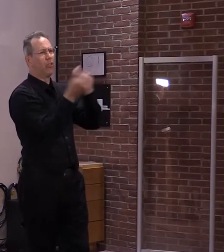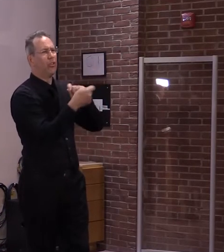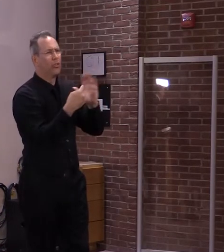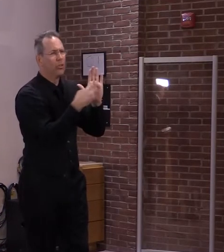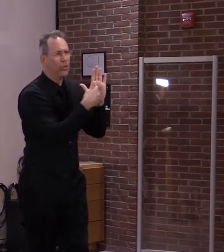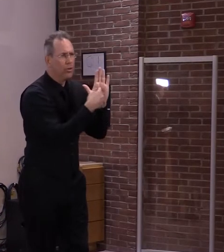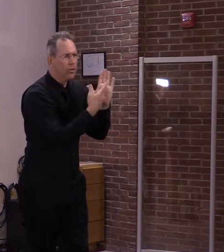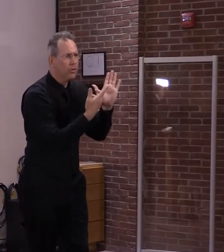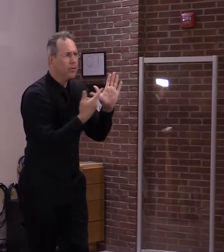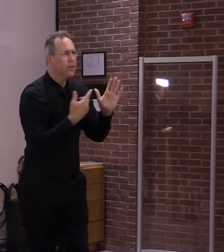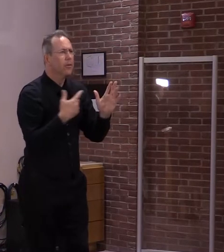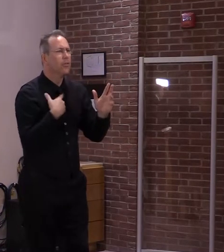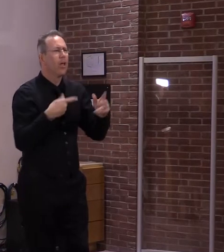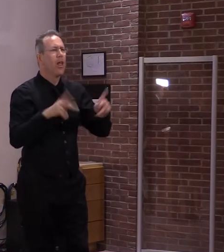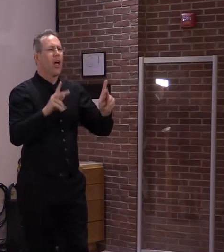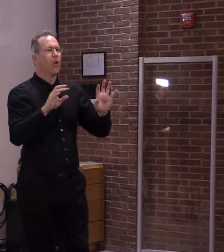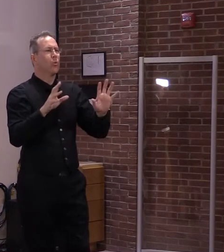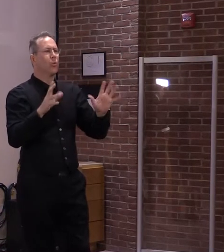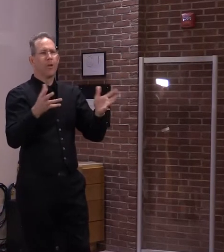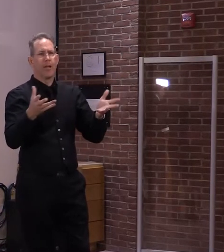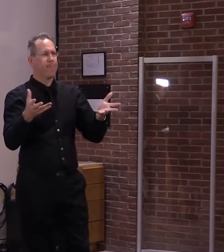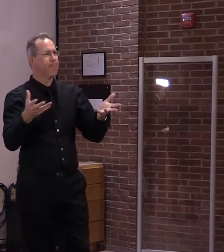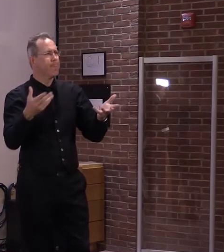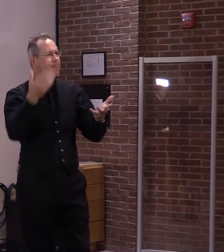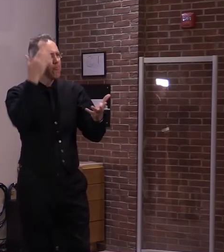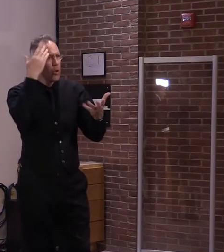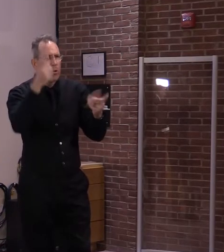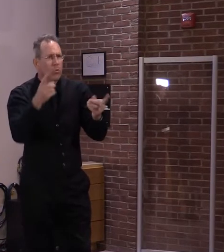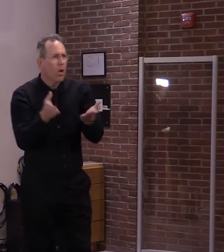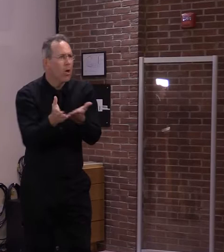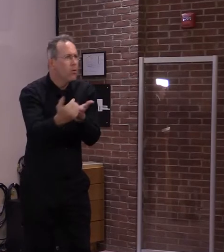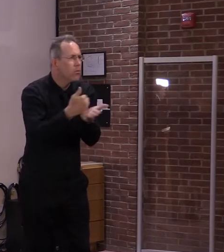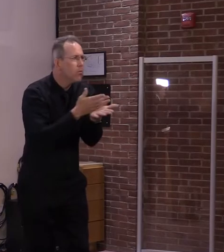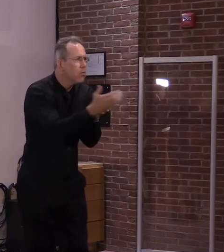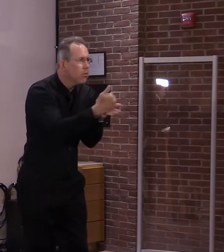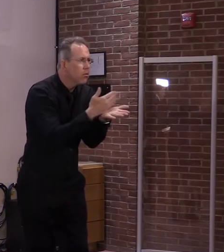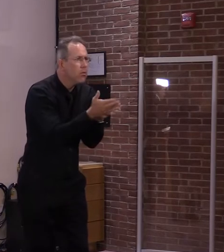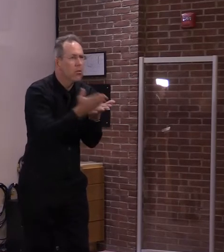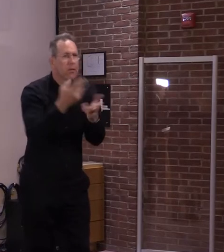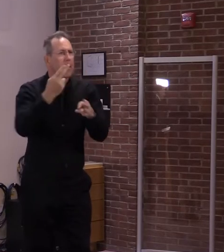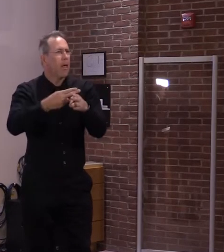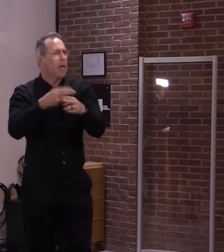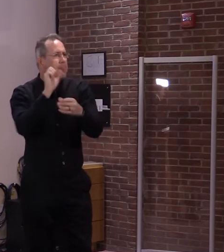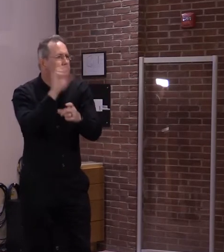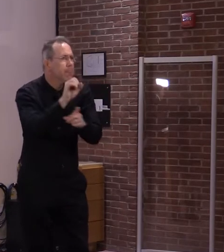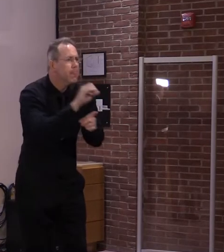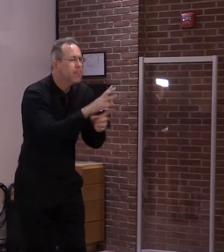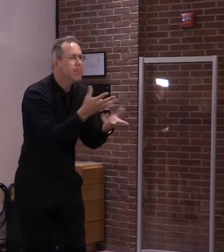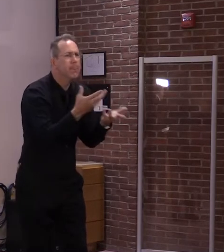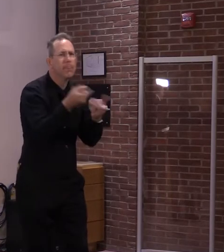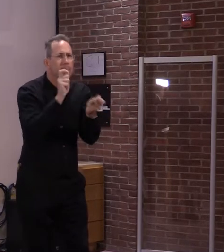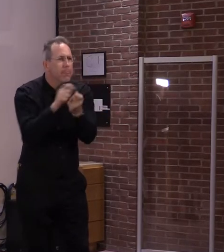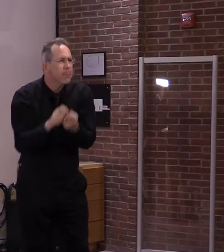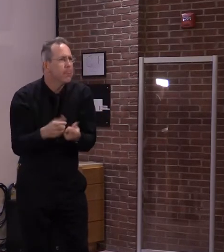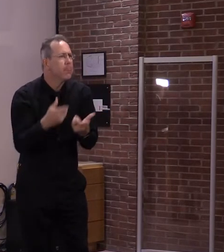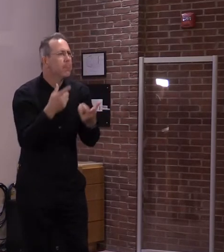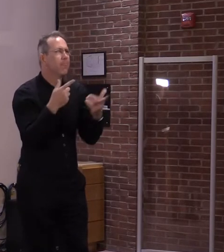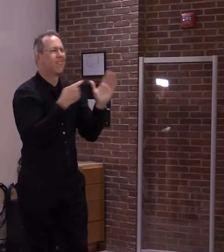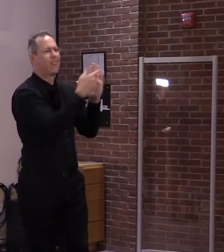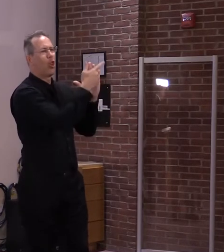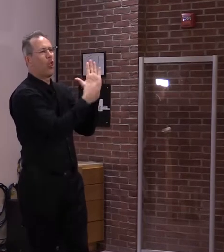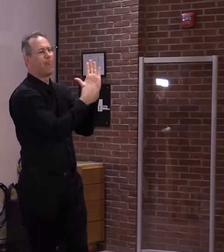we were doing before. So until that happens, we feel as though we have to follow the law and